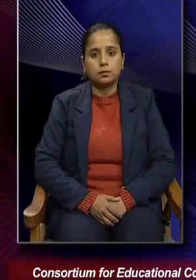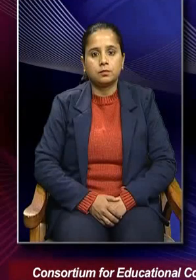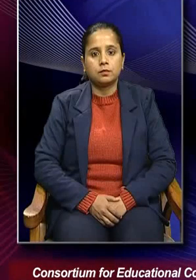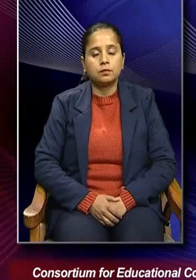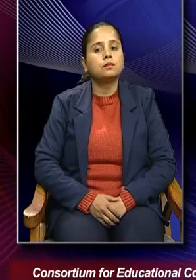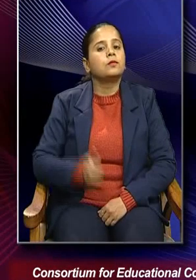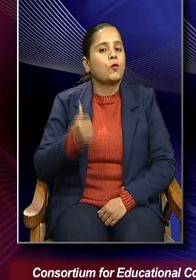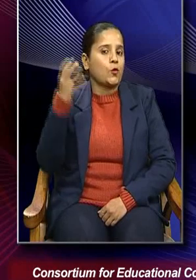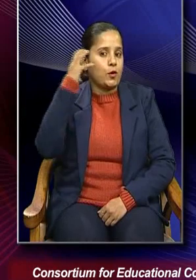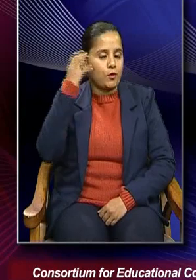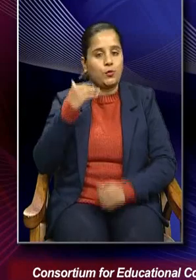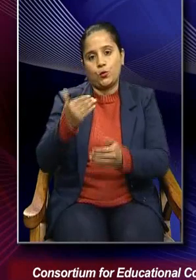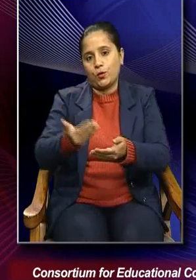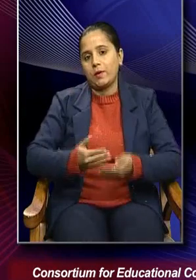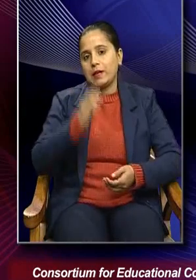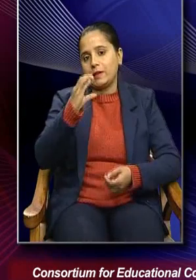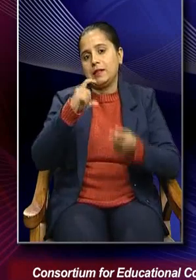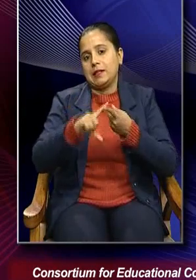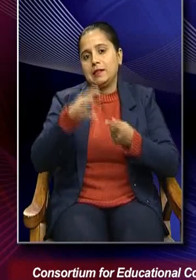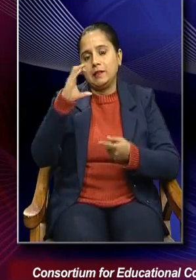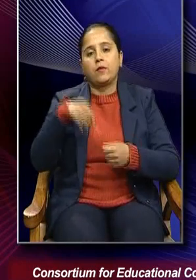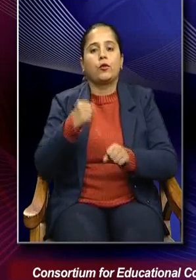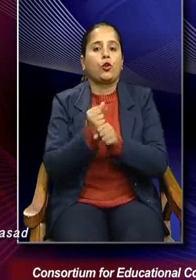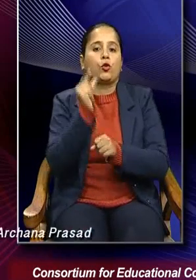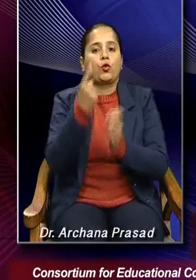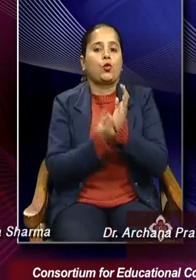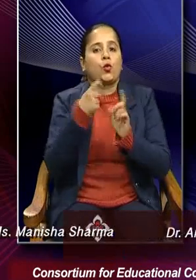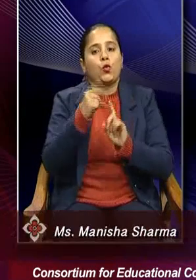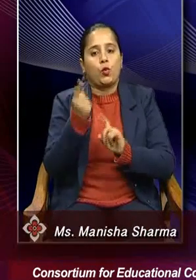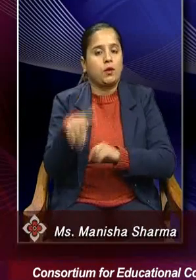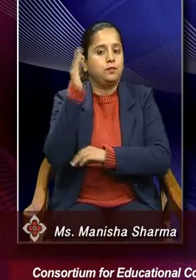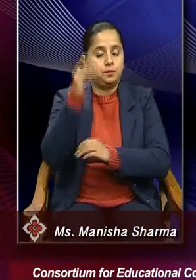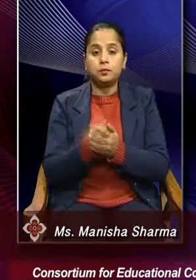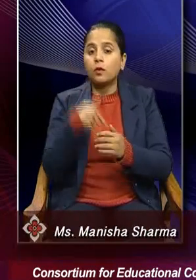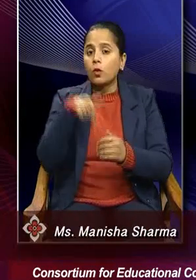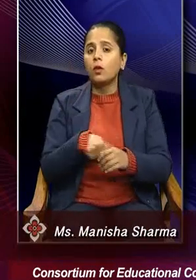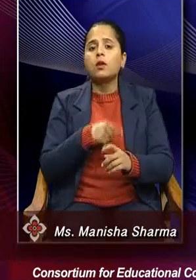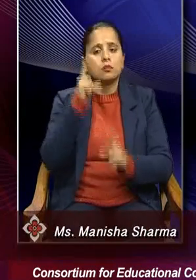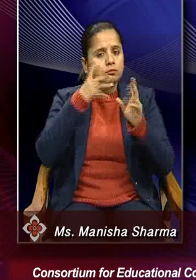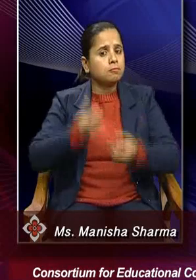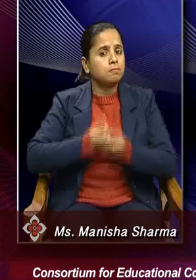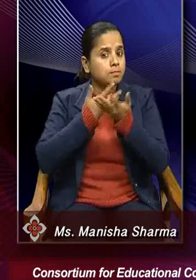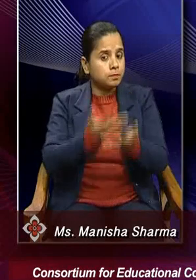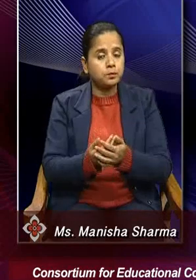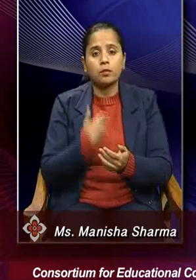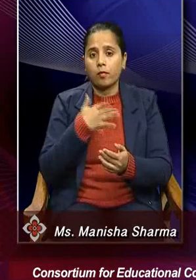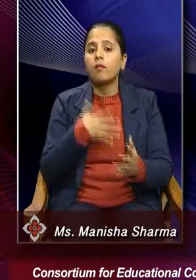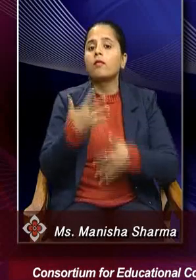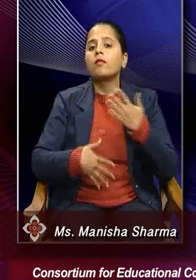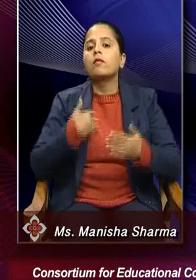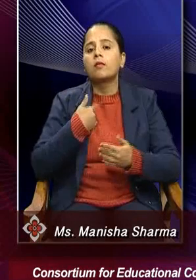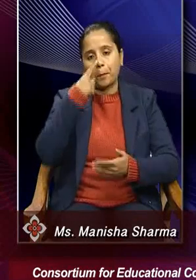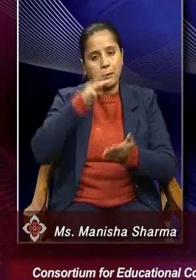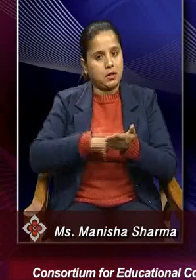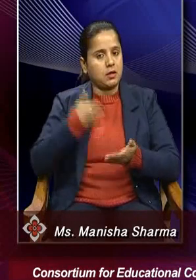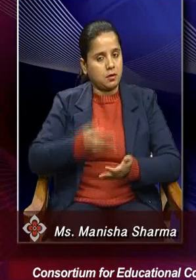Good afternoon and welcome to C.C. Gurukul Lecture. In today's session on symbolic expression, we have with us Ms.